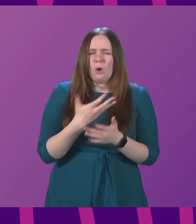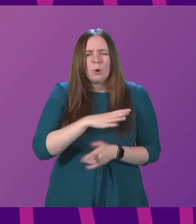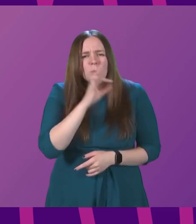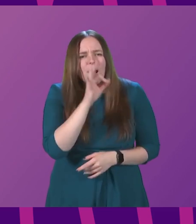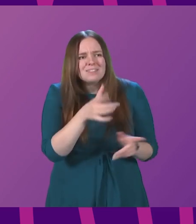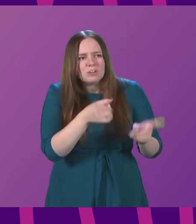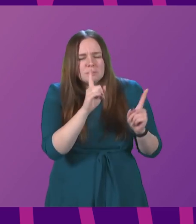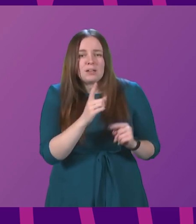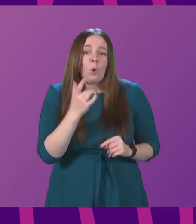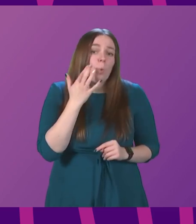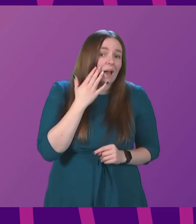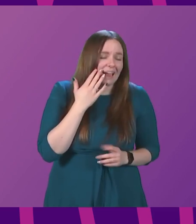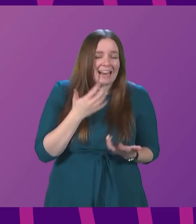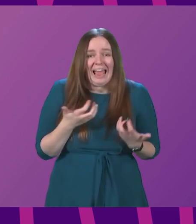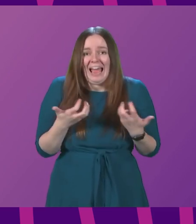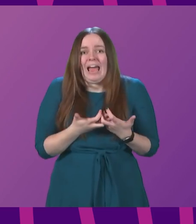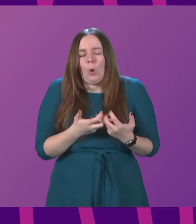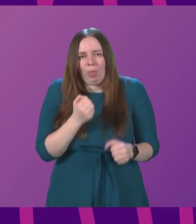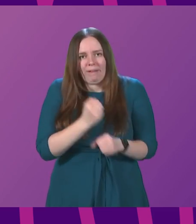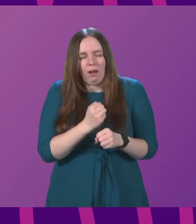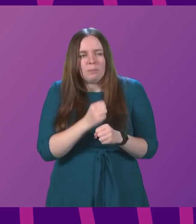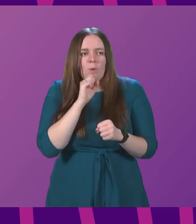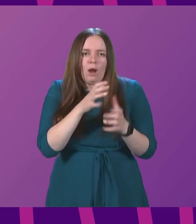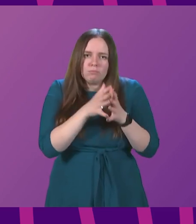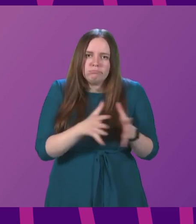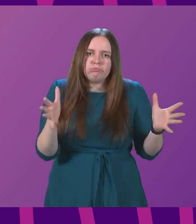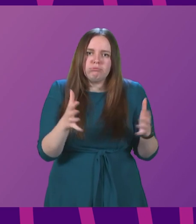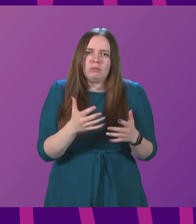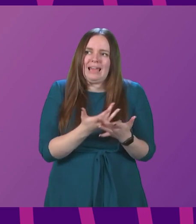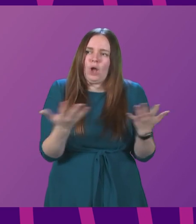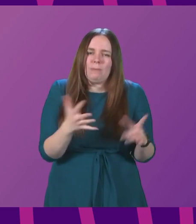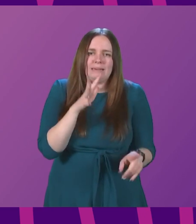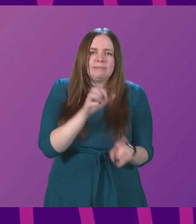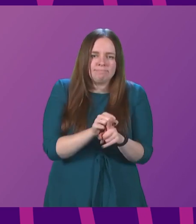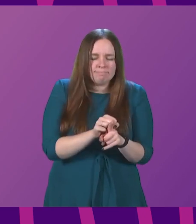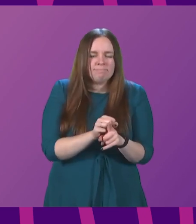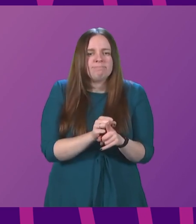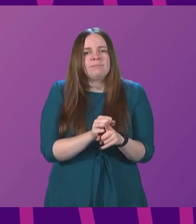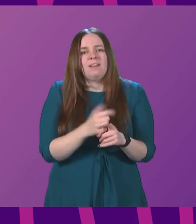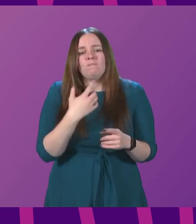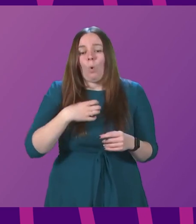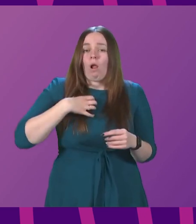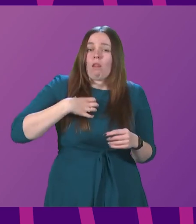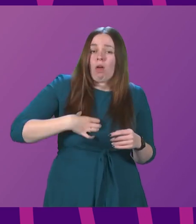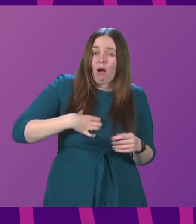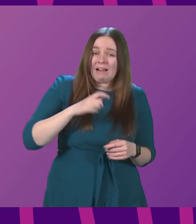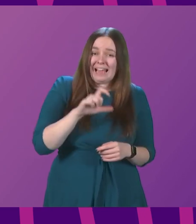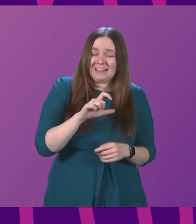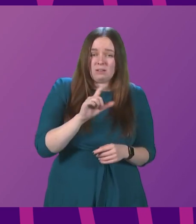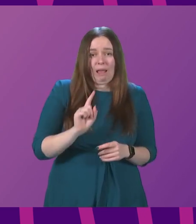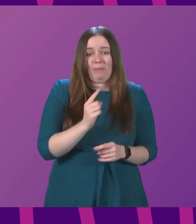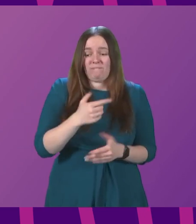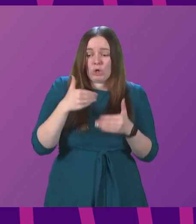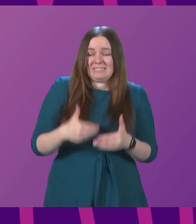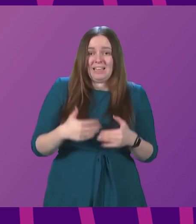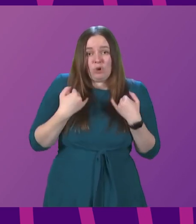First Minister, when and how the Scottish Government will increase the number of diagnoses of breast, colorectal and lung cancer in the first stages of the